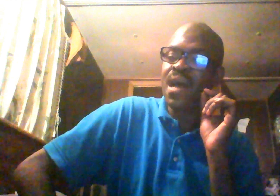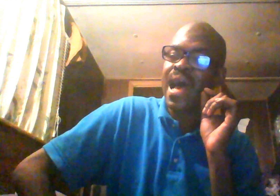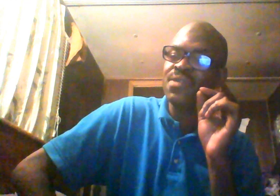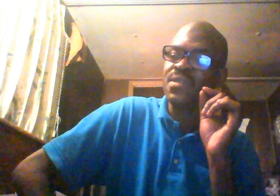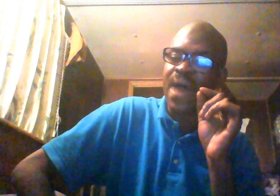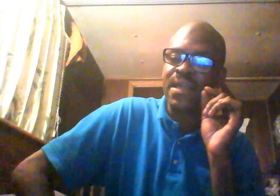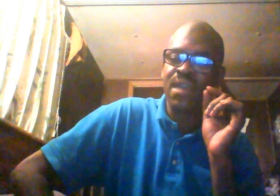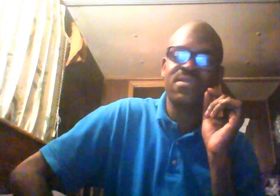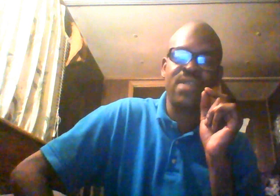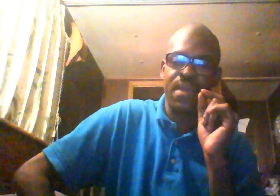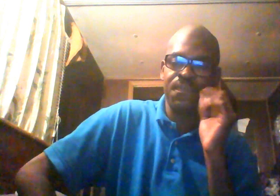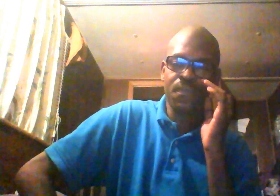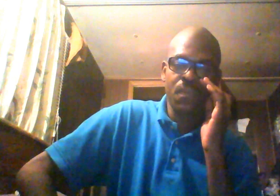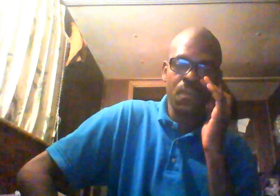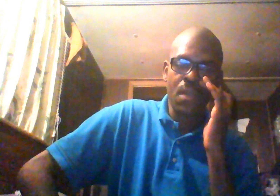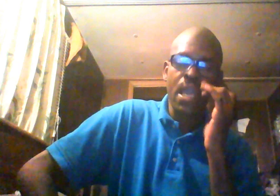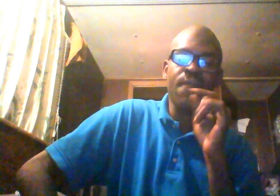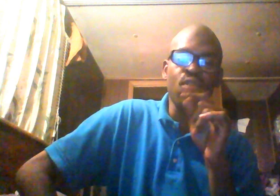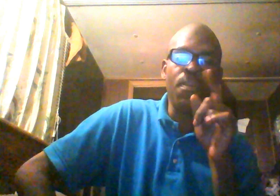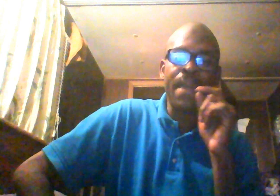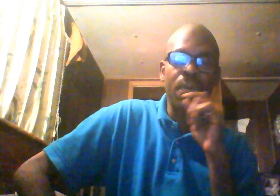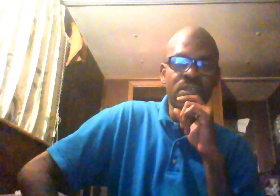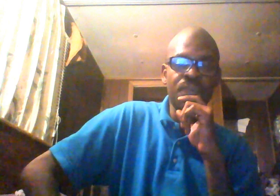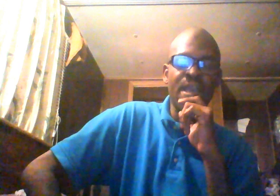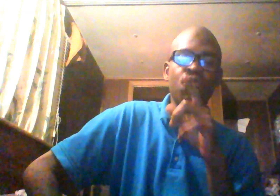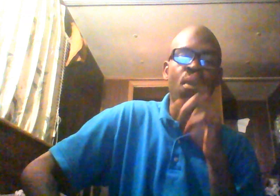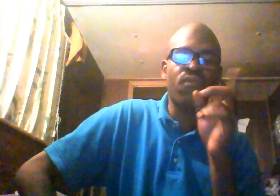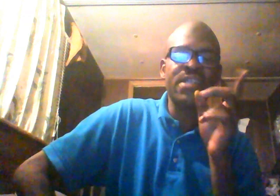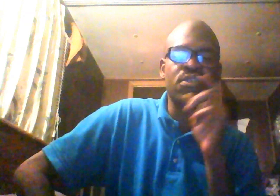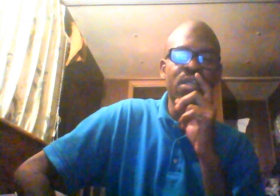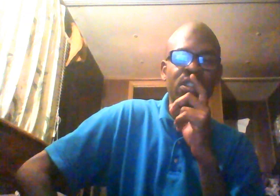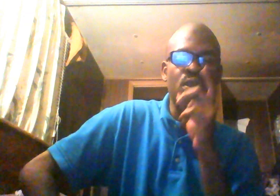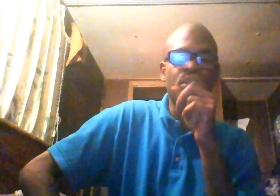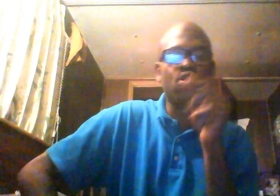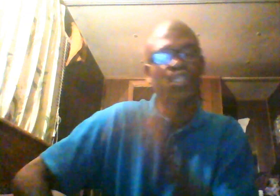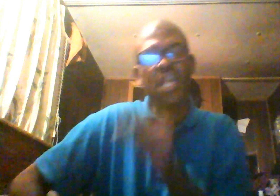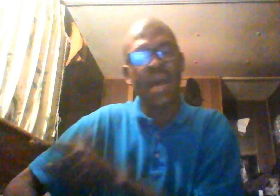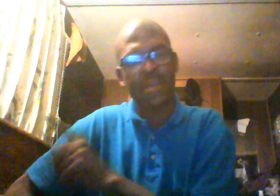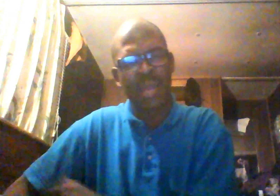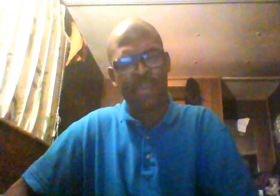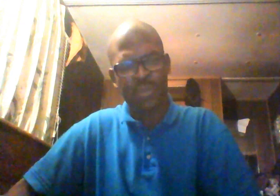a house divided can't stand. If you're a black person and you brought a racist on your shoulder to talk shit about a black person,